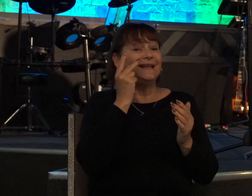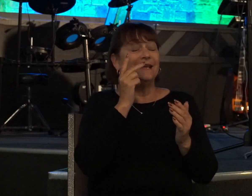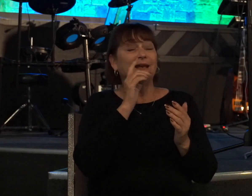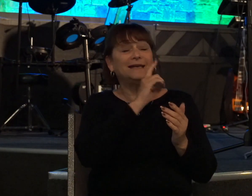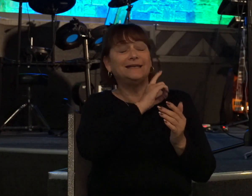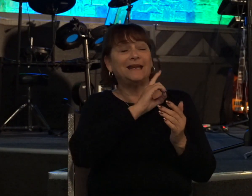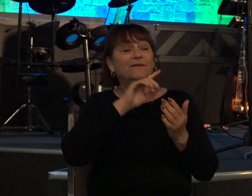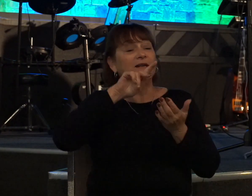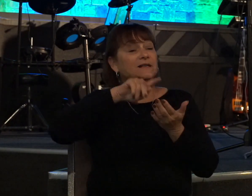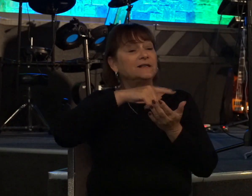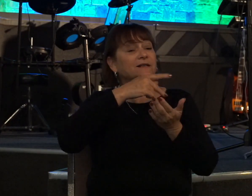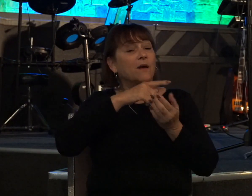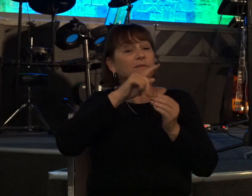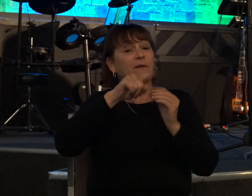Psalms about that very moment